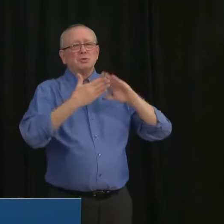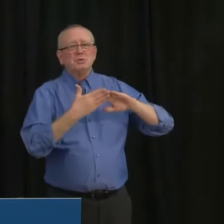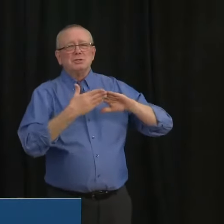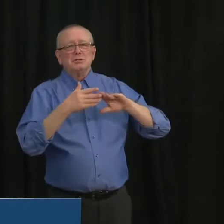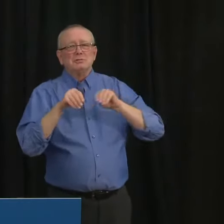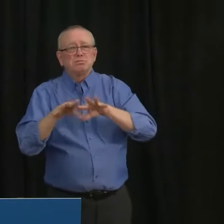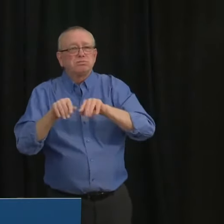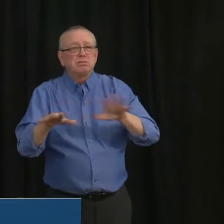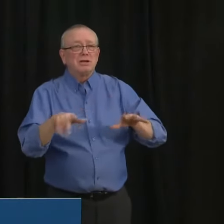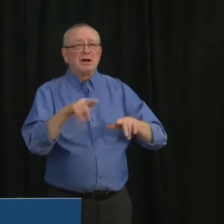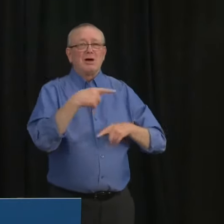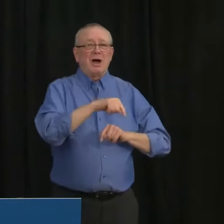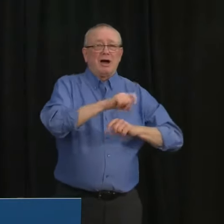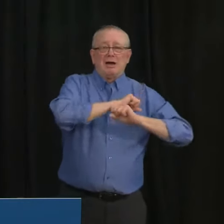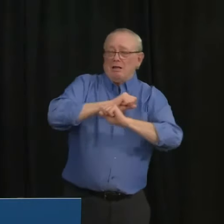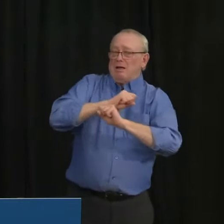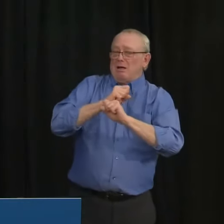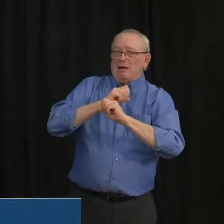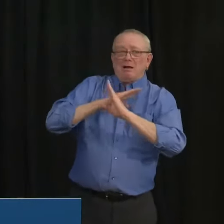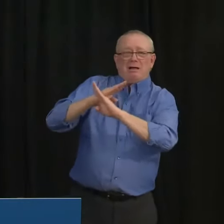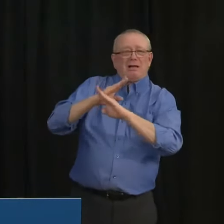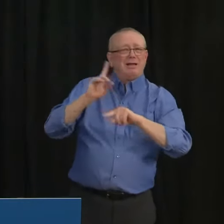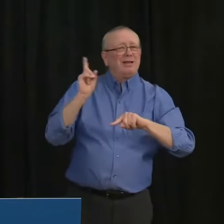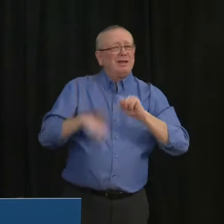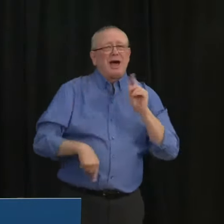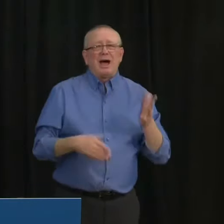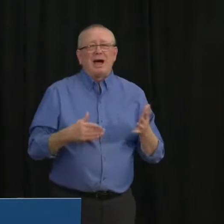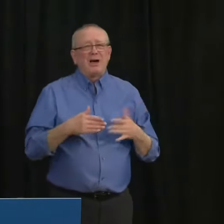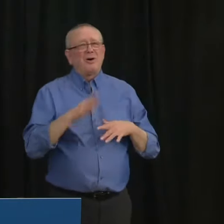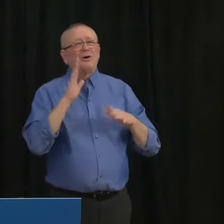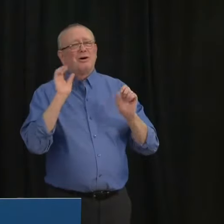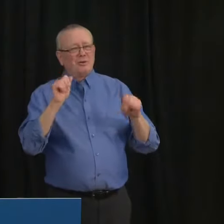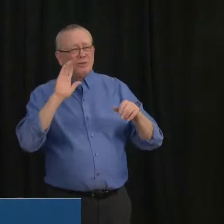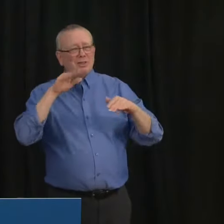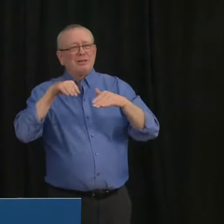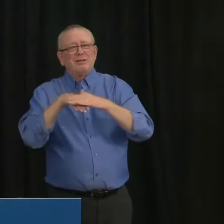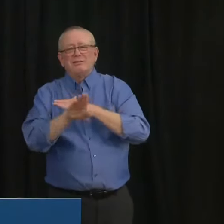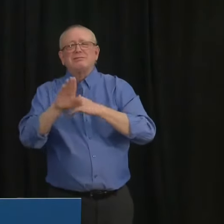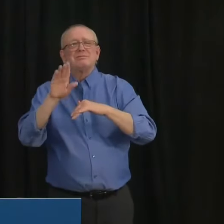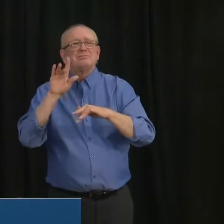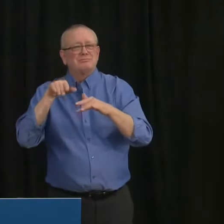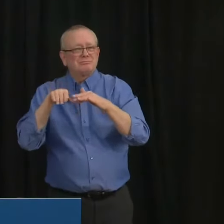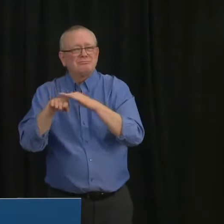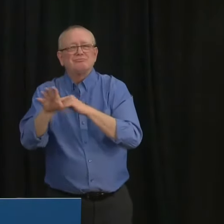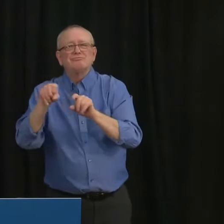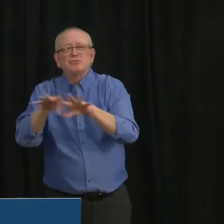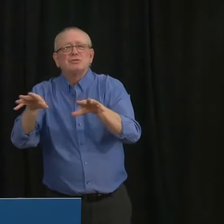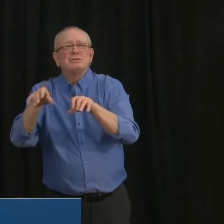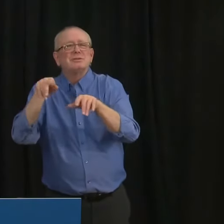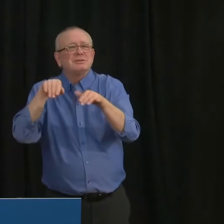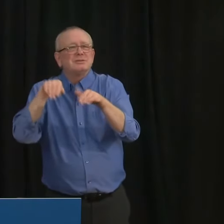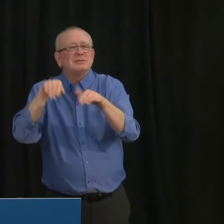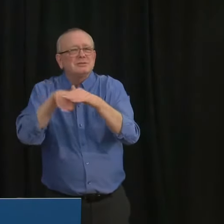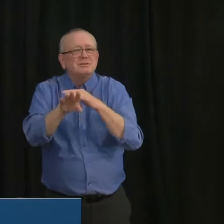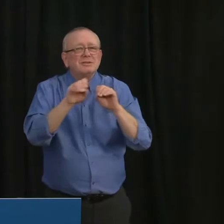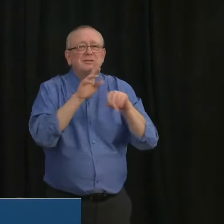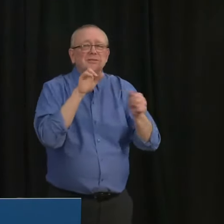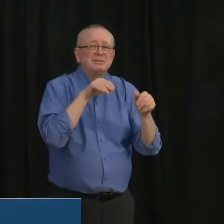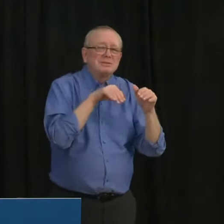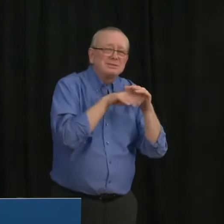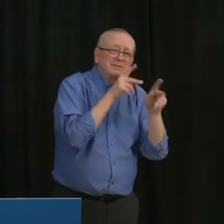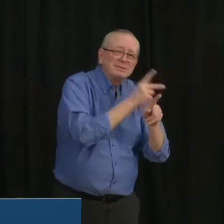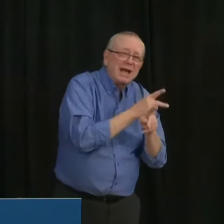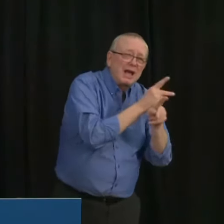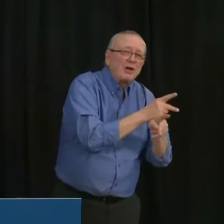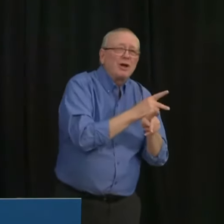this virus it does and will get into nursing homes and other places where many of the vulnerable elderly